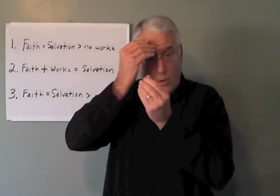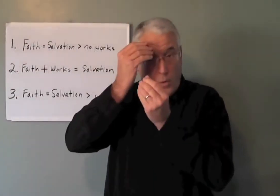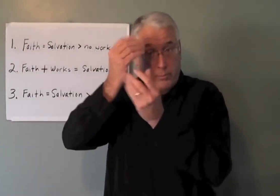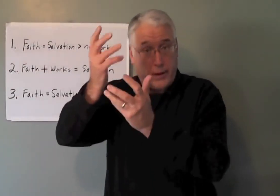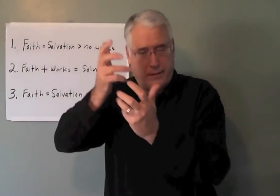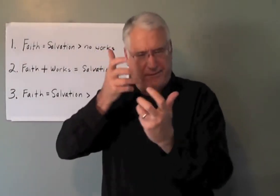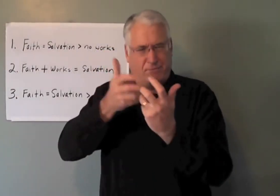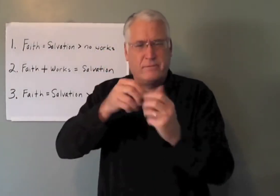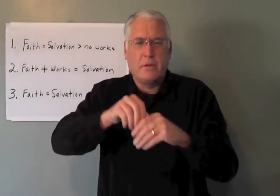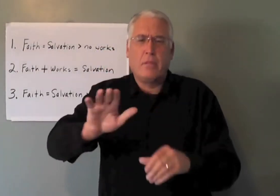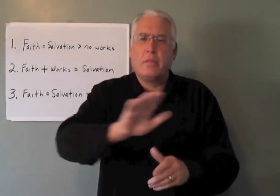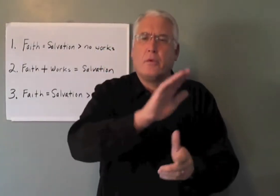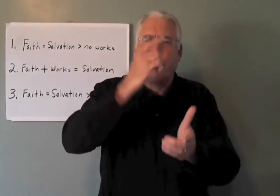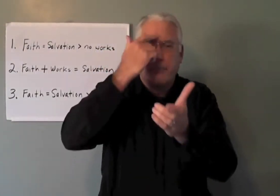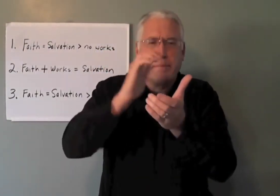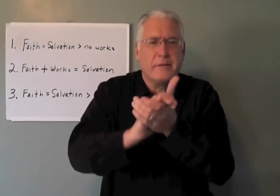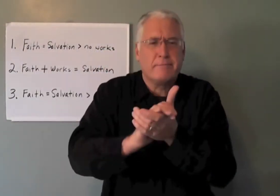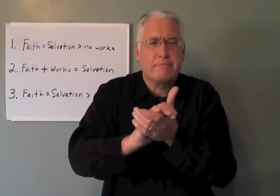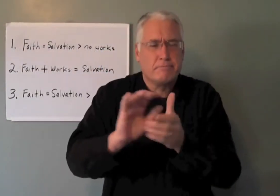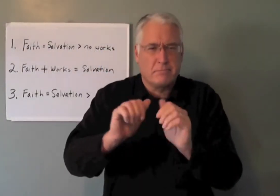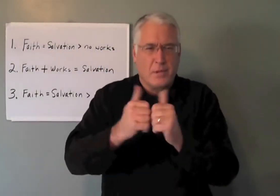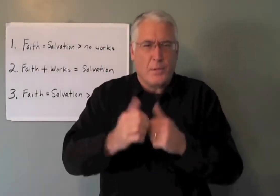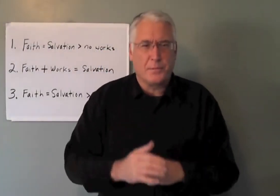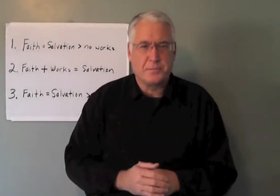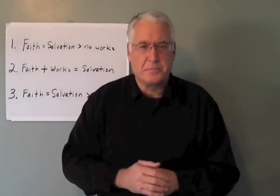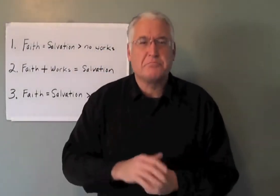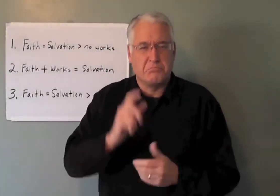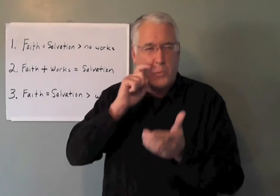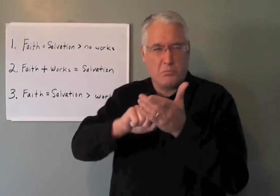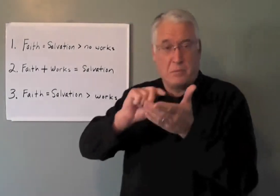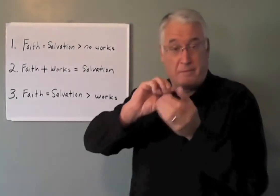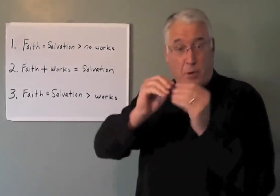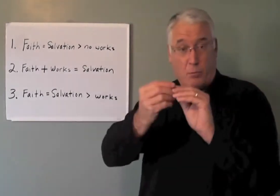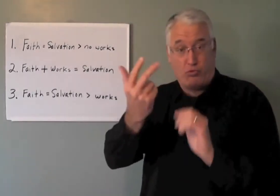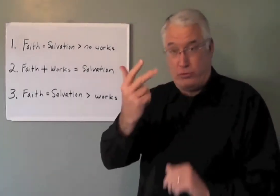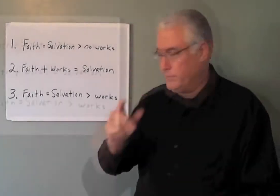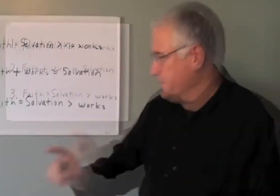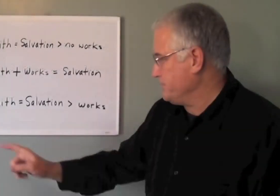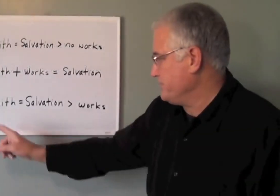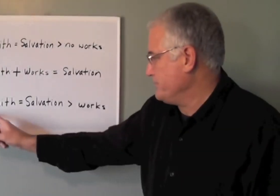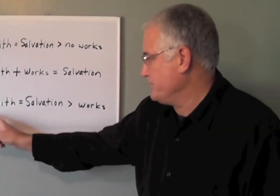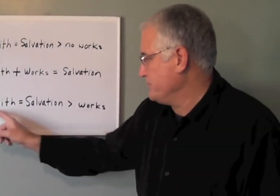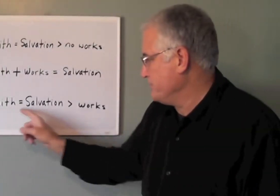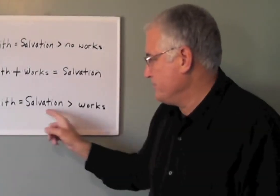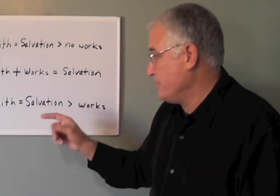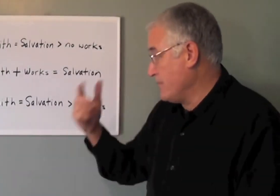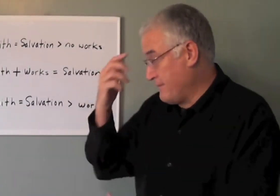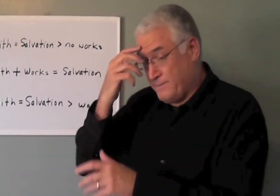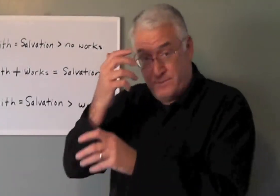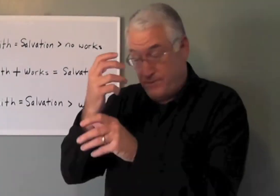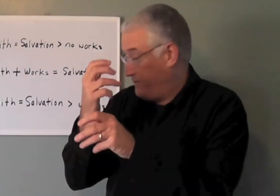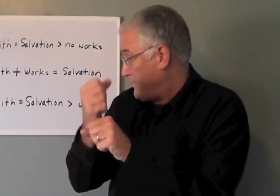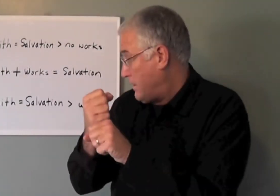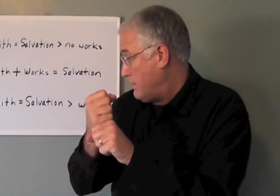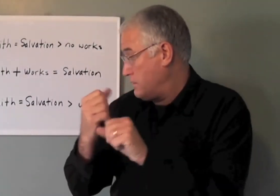Well, how does obedience fit together with belief? You notice number three, faith